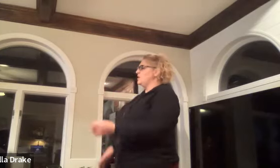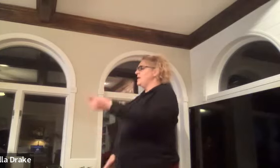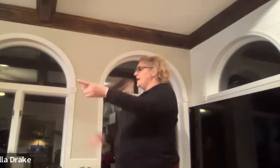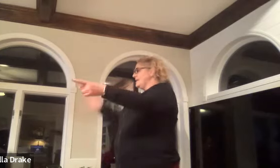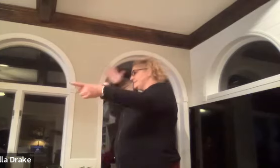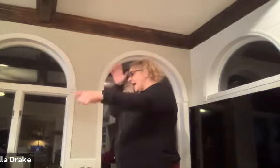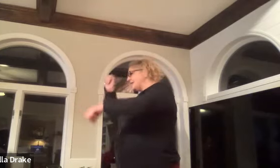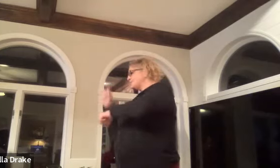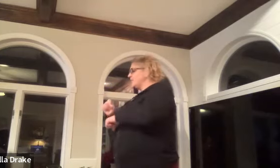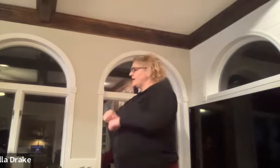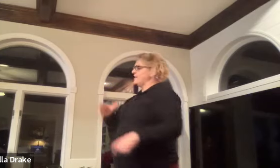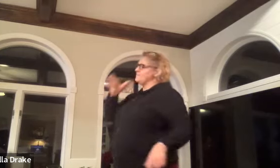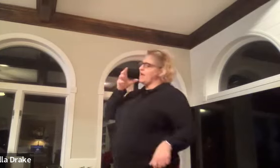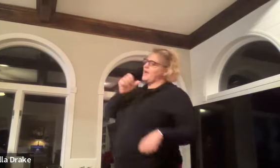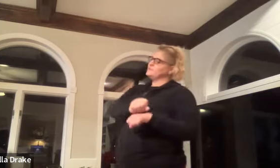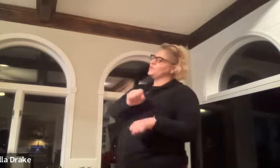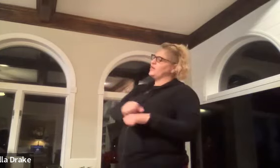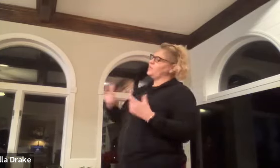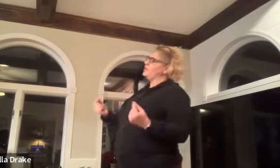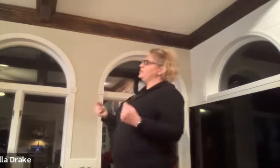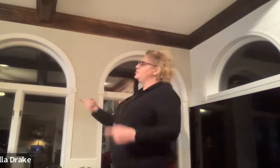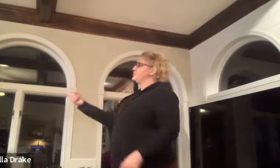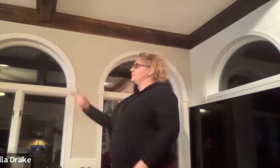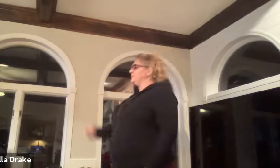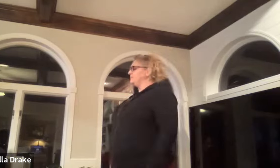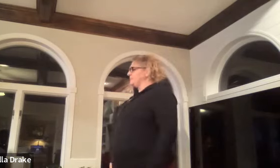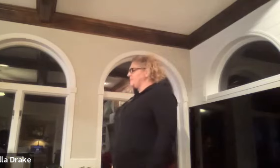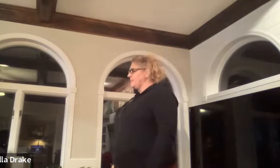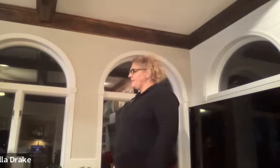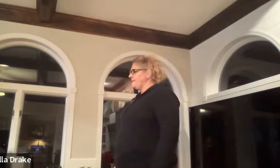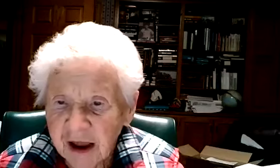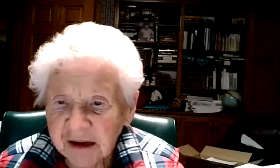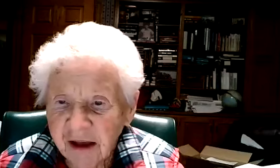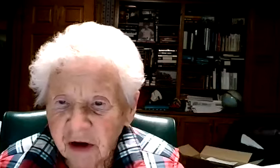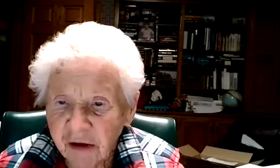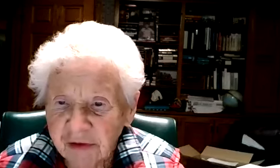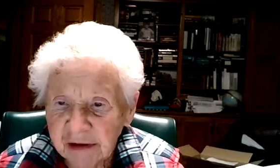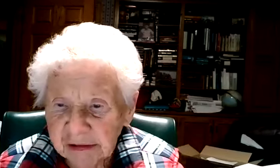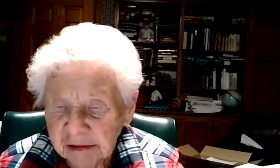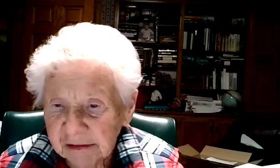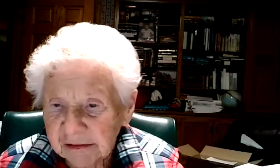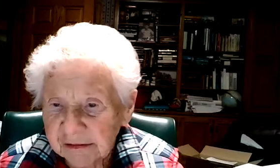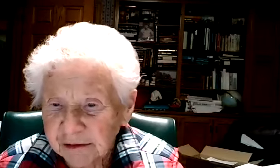and dad's working and mom's working what do you do she likes to have coffee coffee